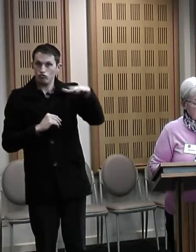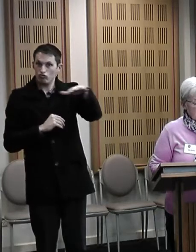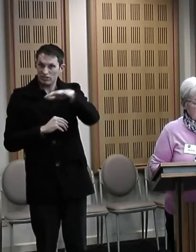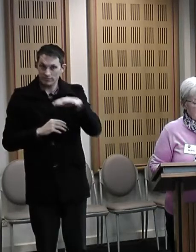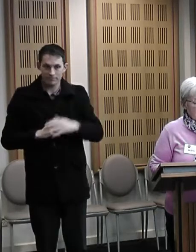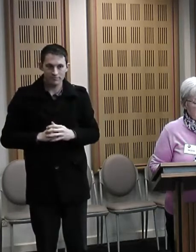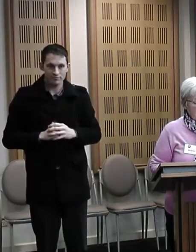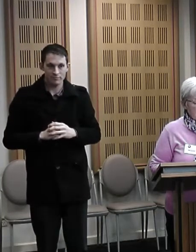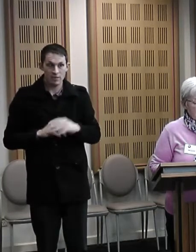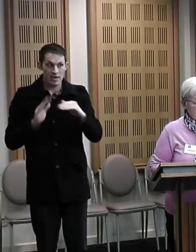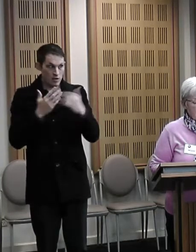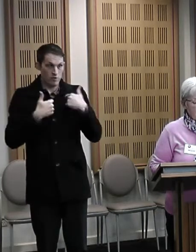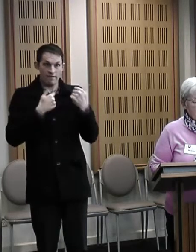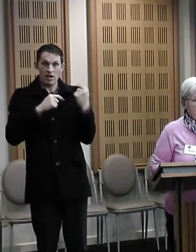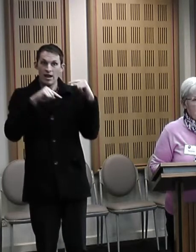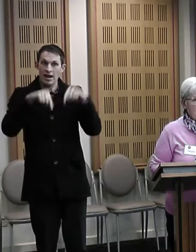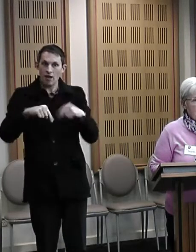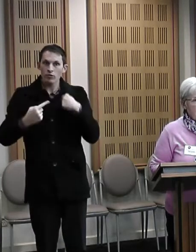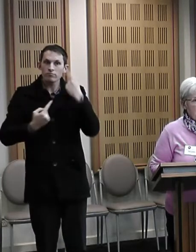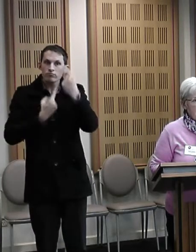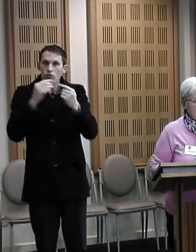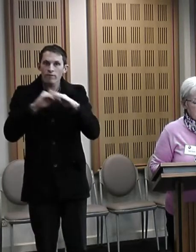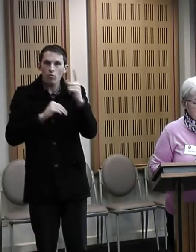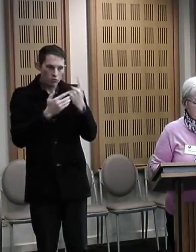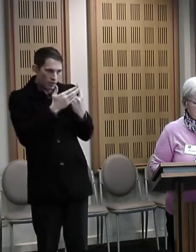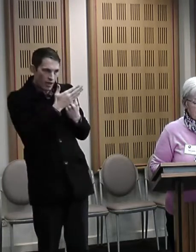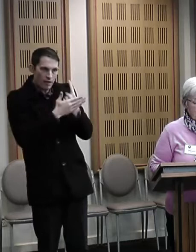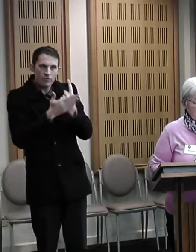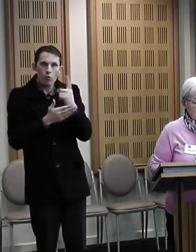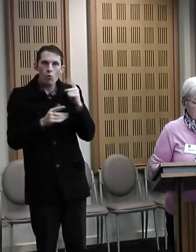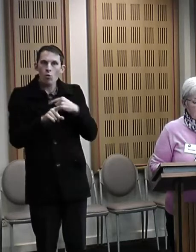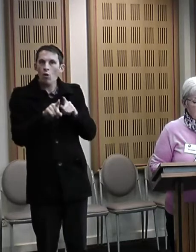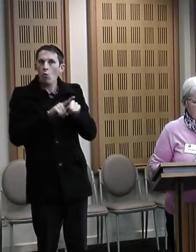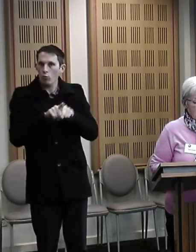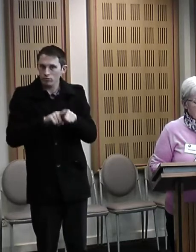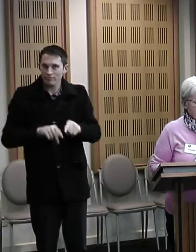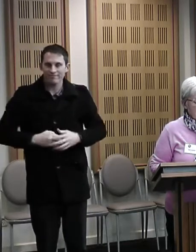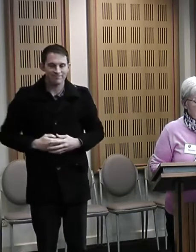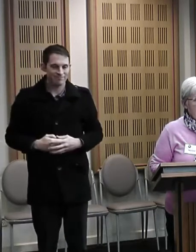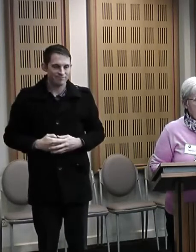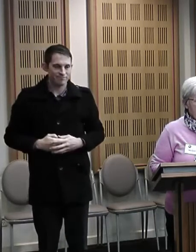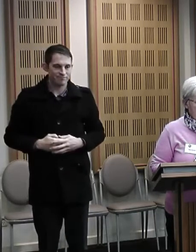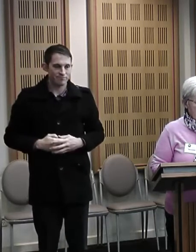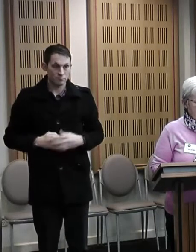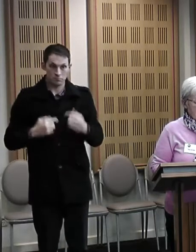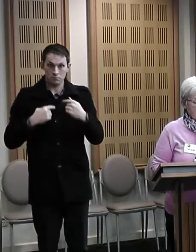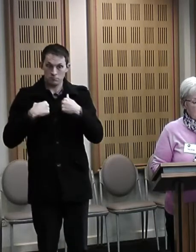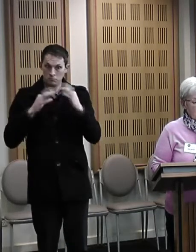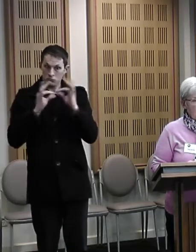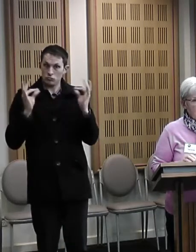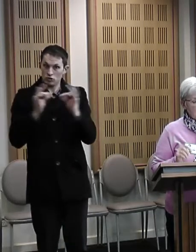outcomes and learnings of our work over the past two years. To do this from GDA's perspective,